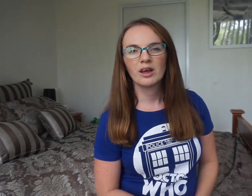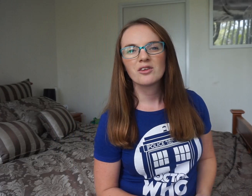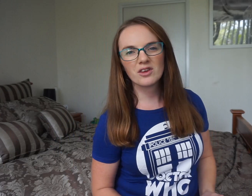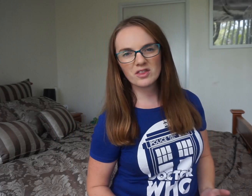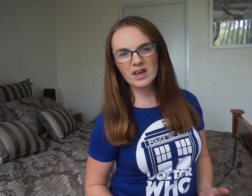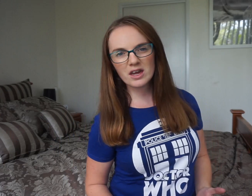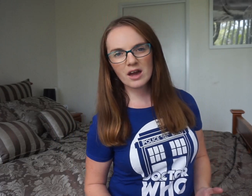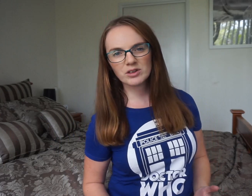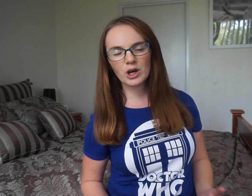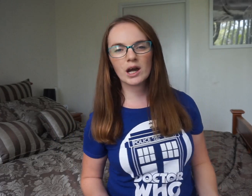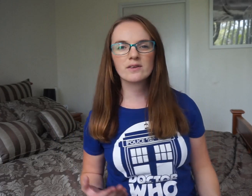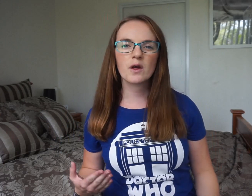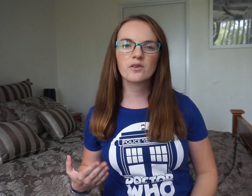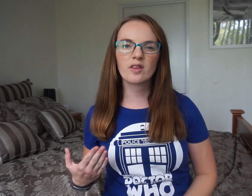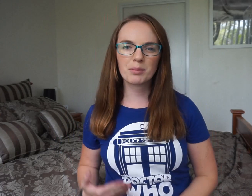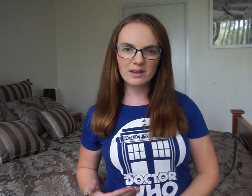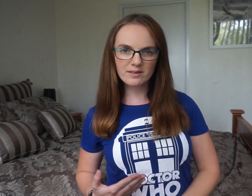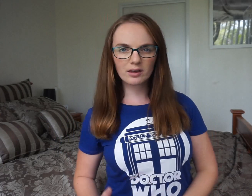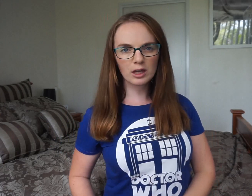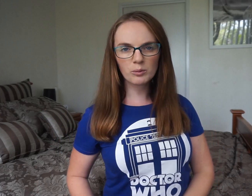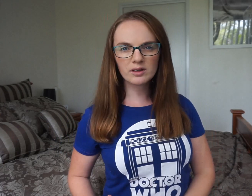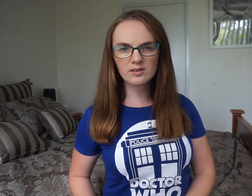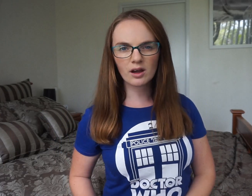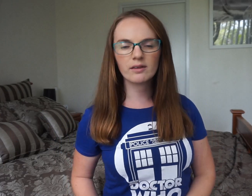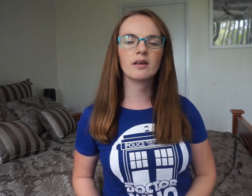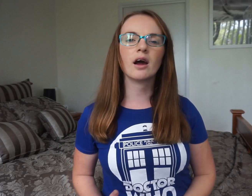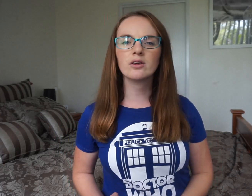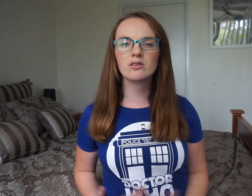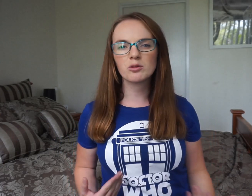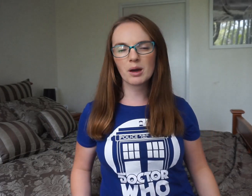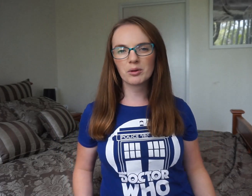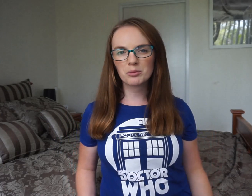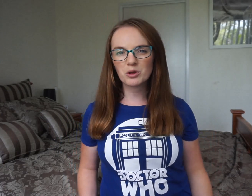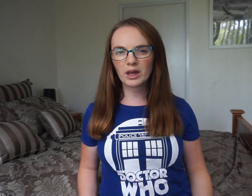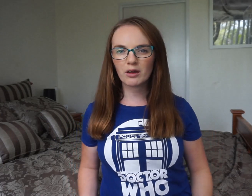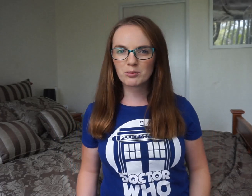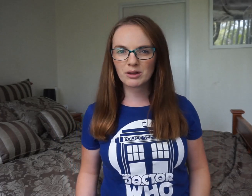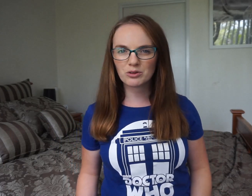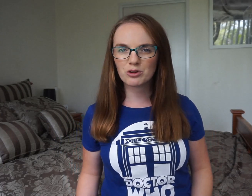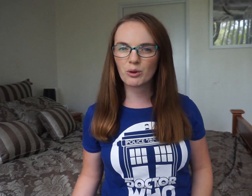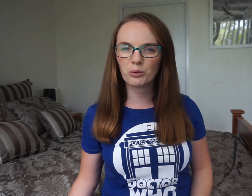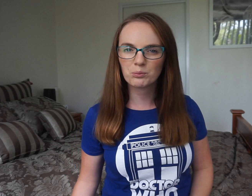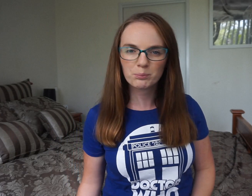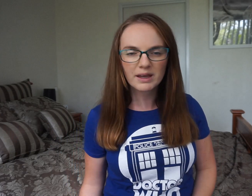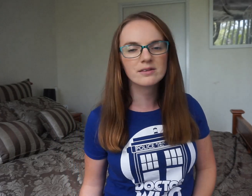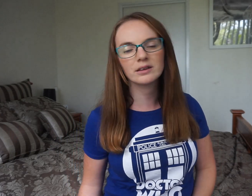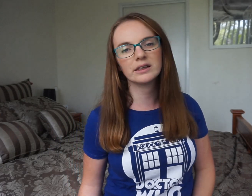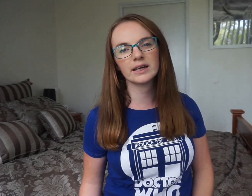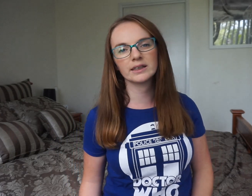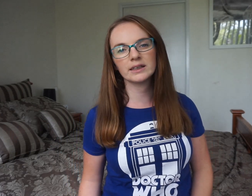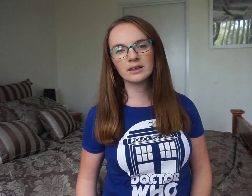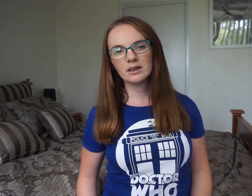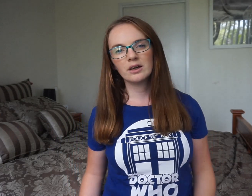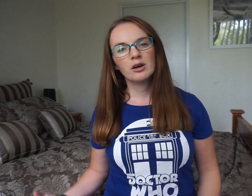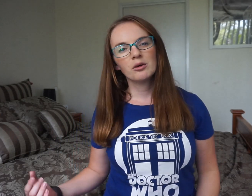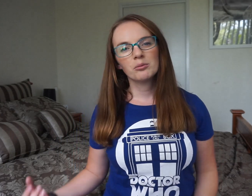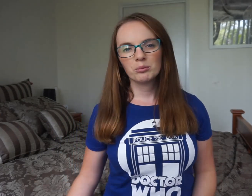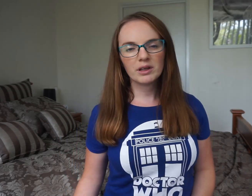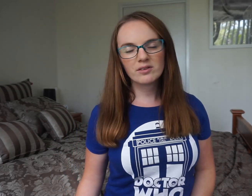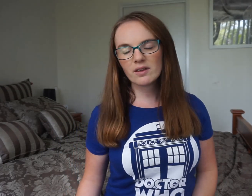So there you have it guys. Those are the basic keyword signs that I use to be able to communicate with my two year old basically daily. Please hit